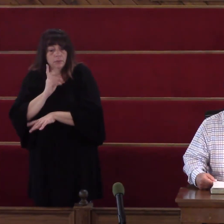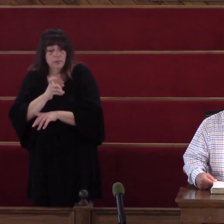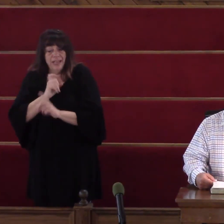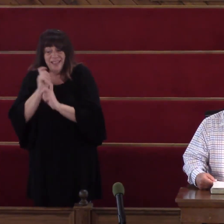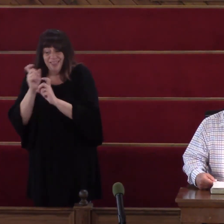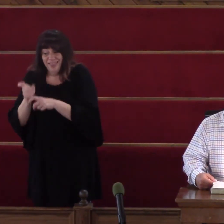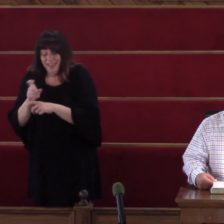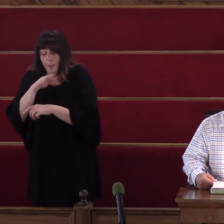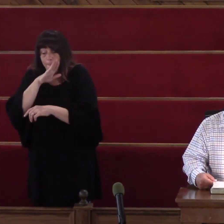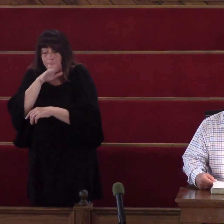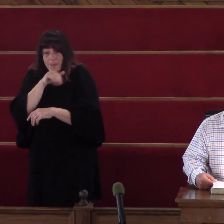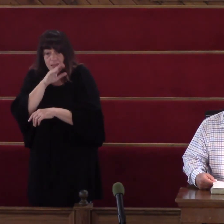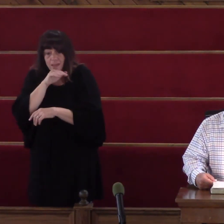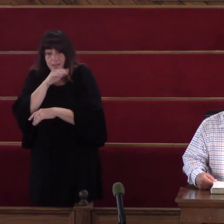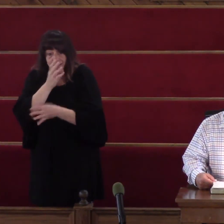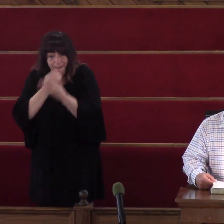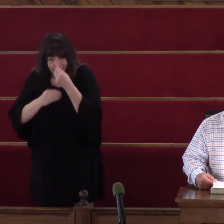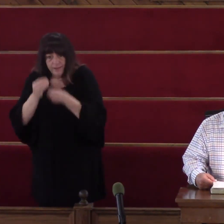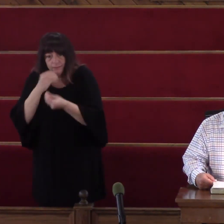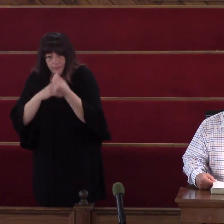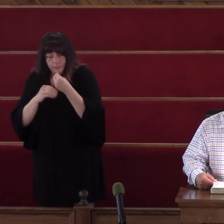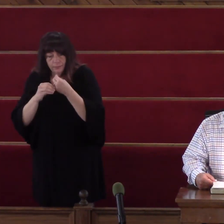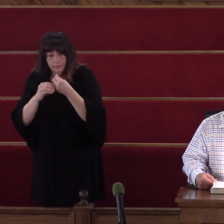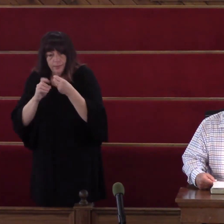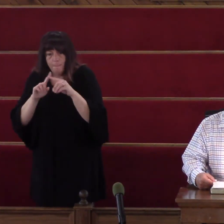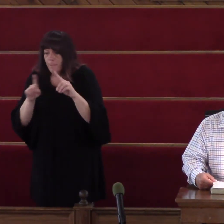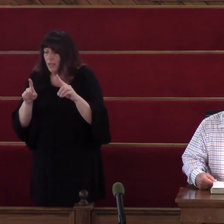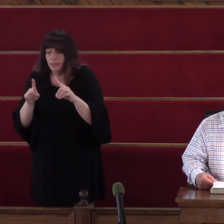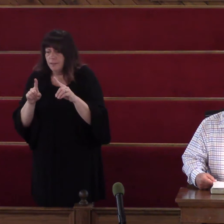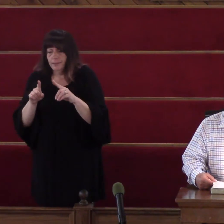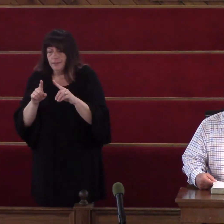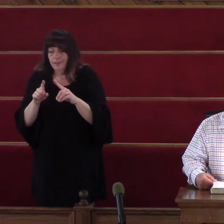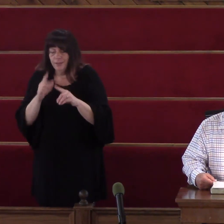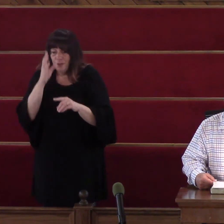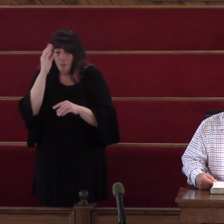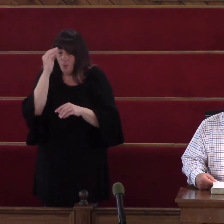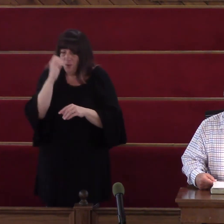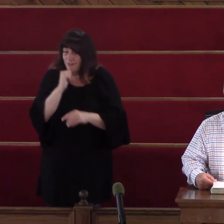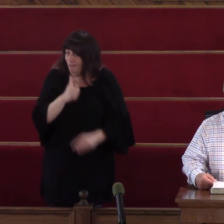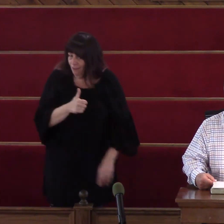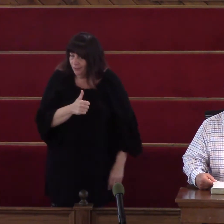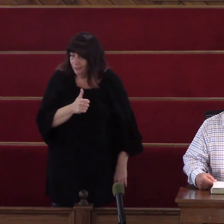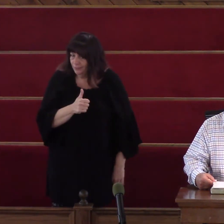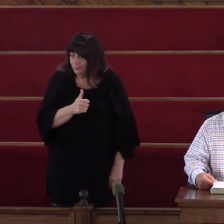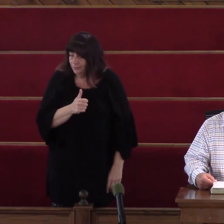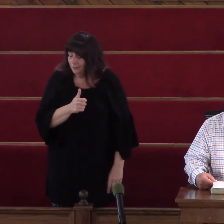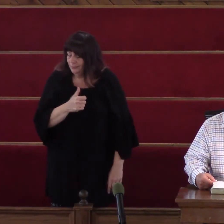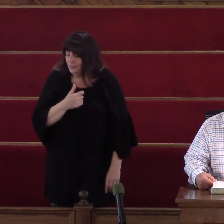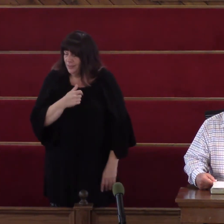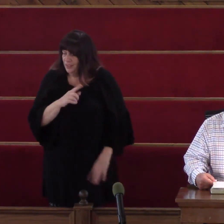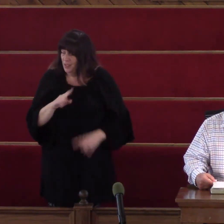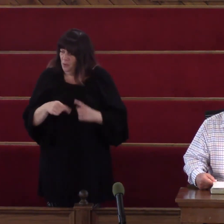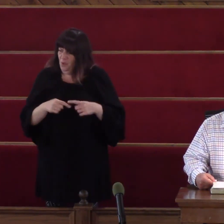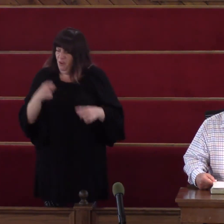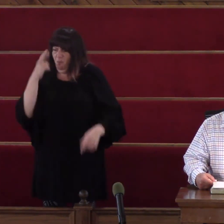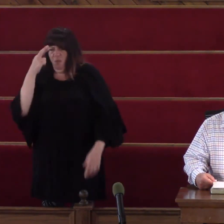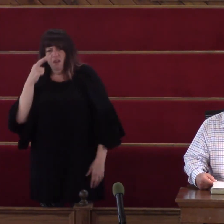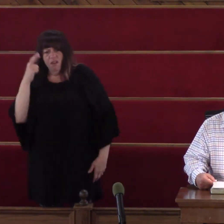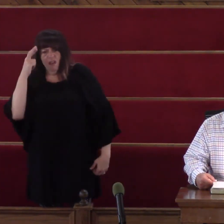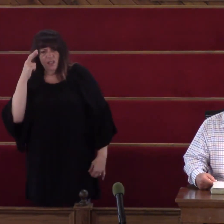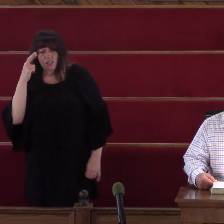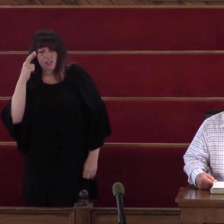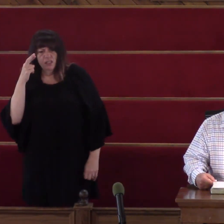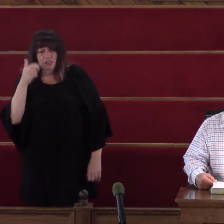Man Gave him To eat And when He came To himself He